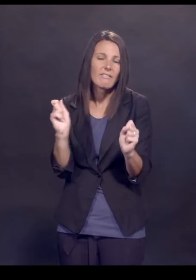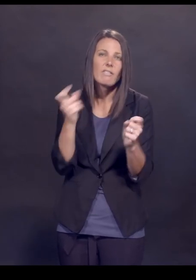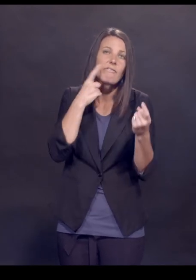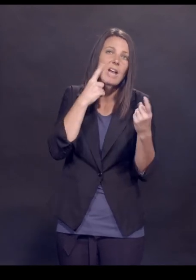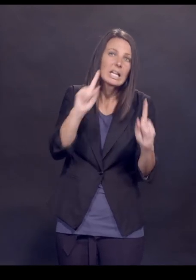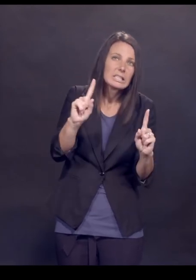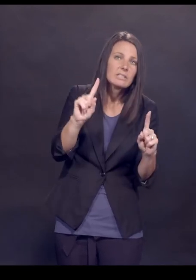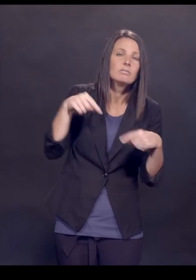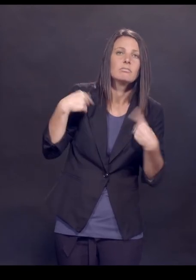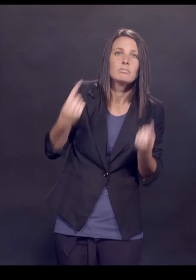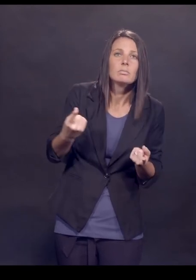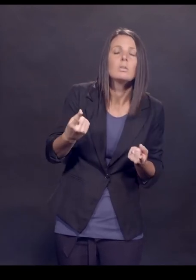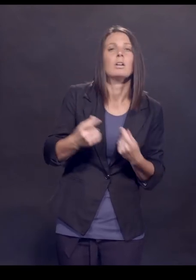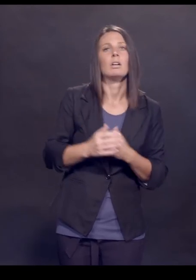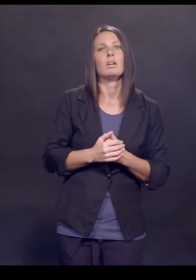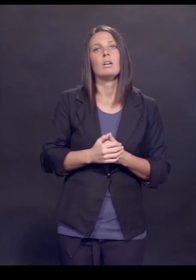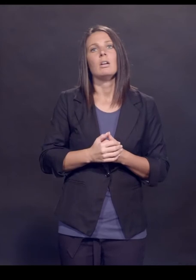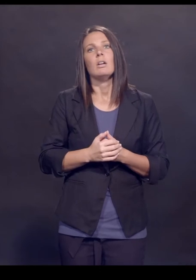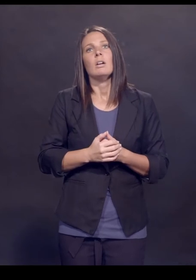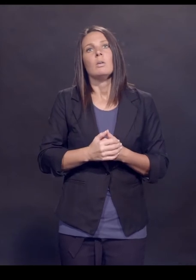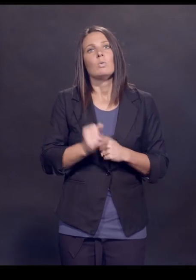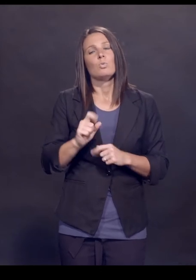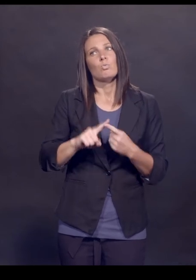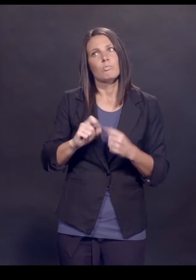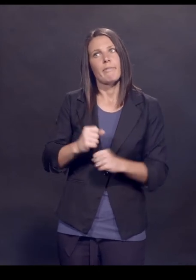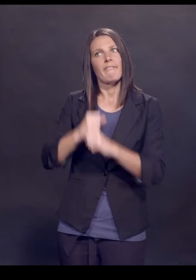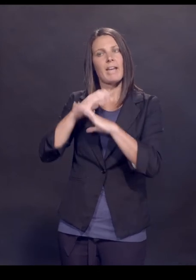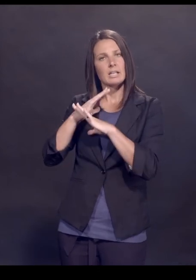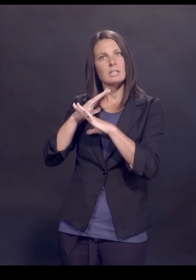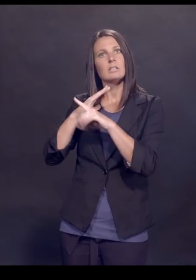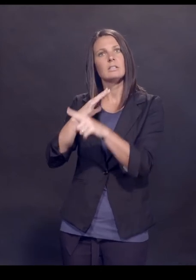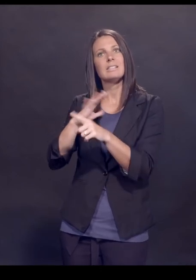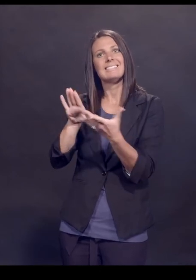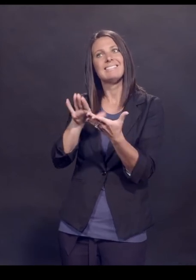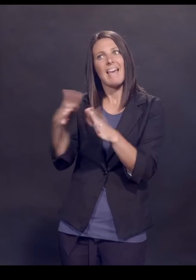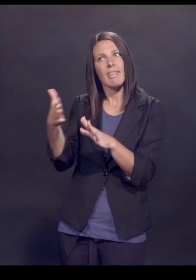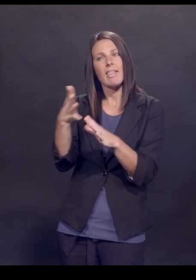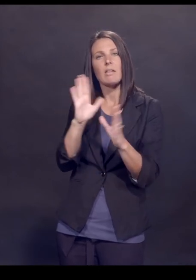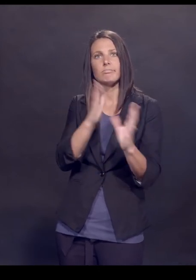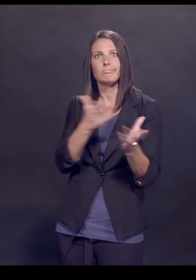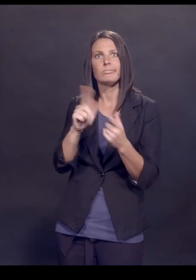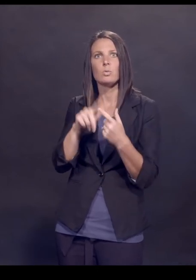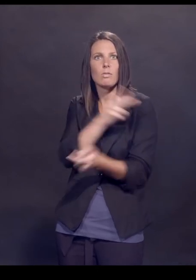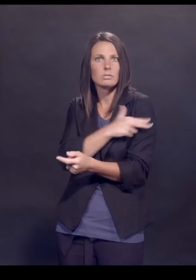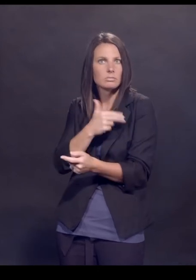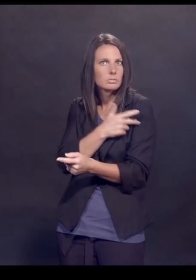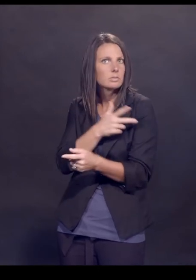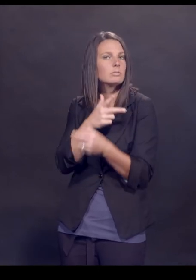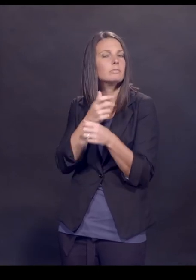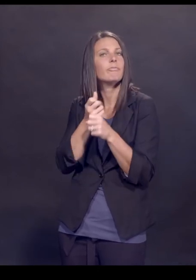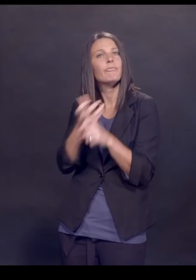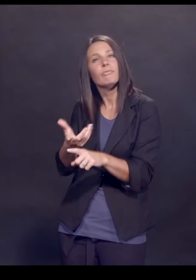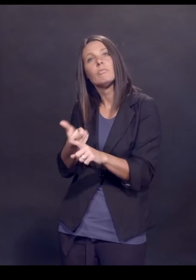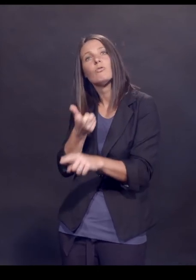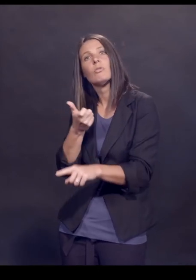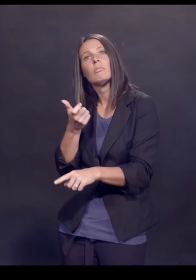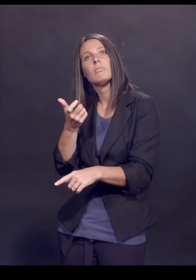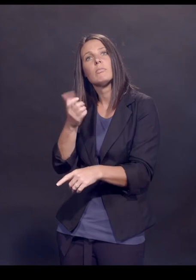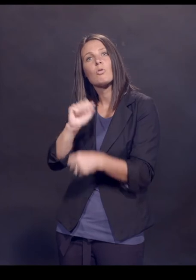effective, effective in preventing death and hospitalization from COVID. But as we see the